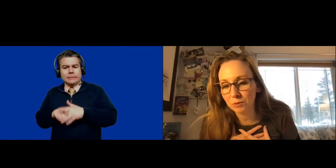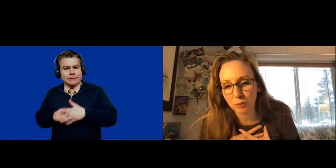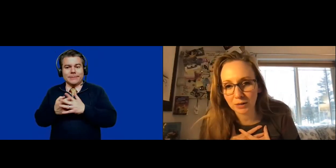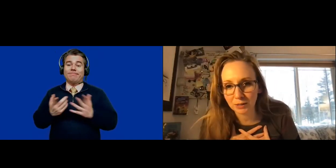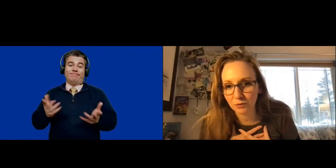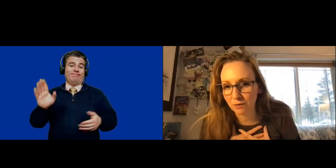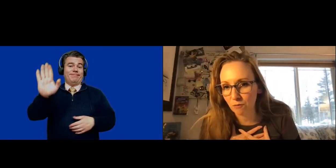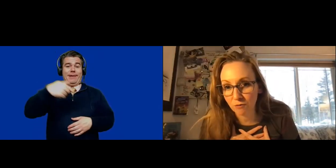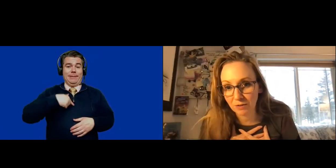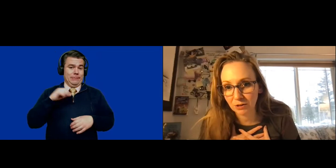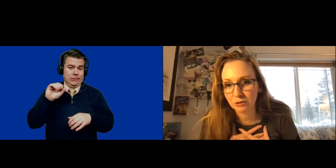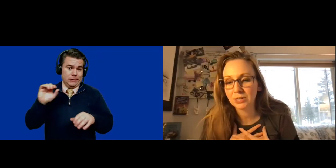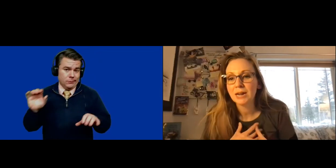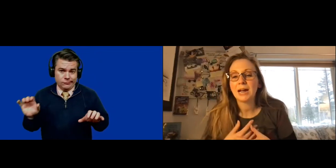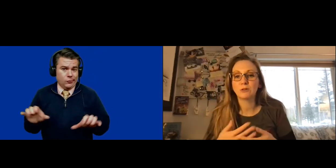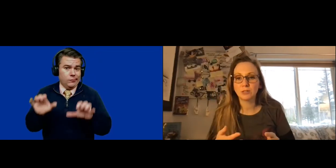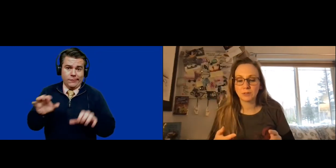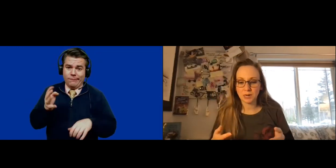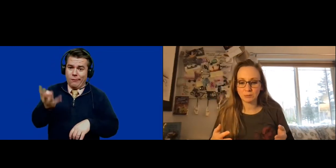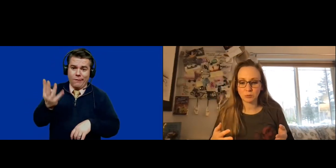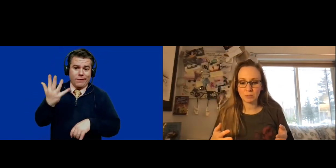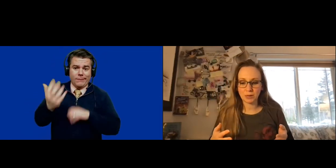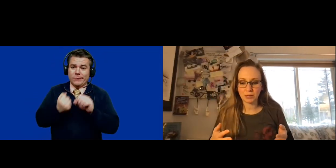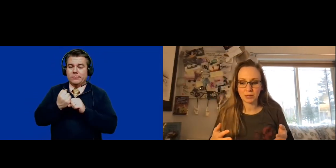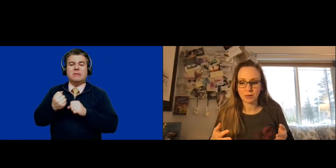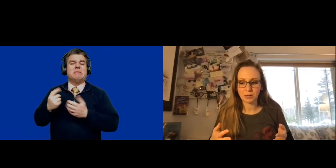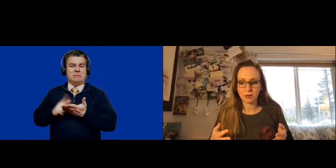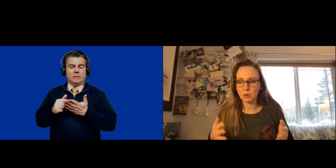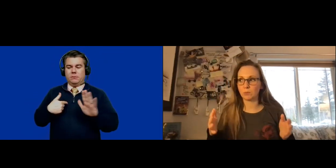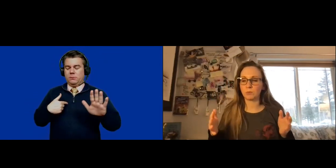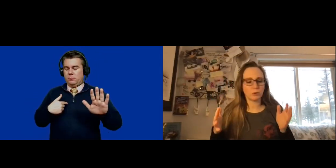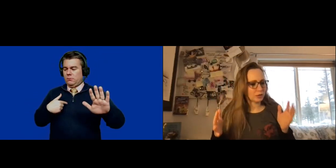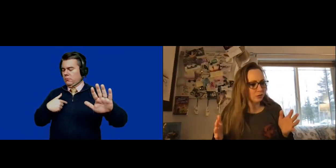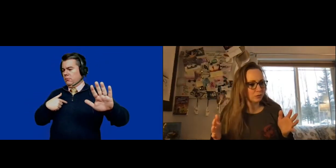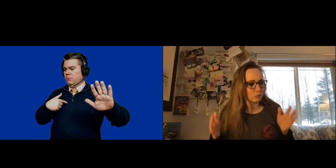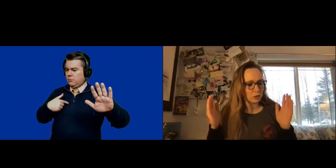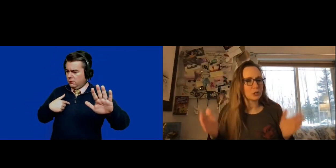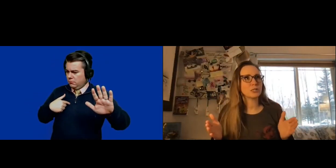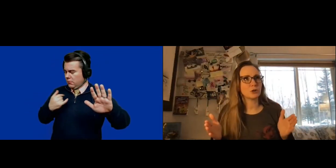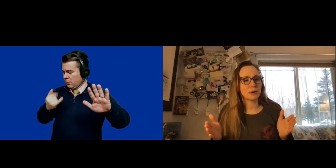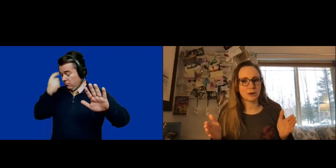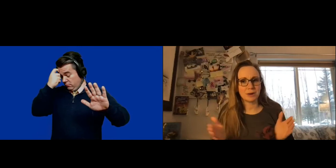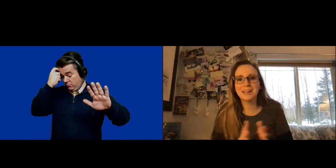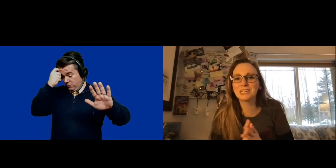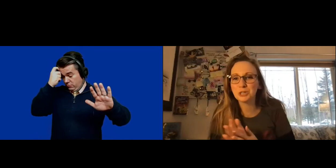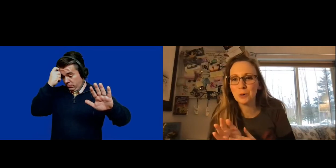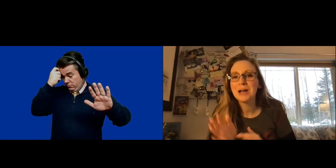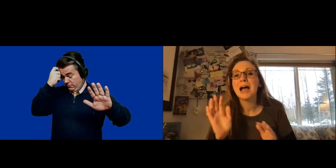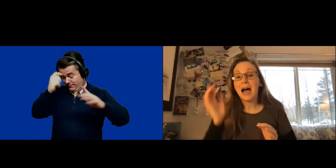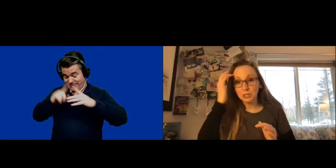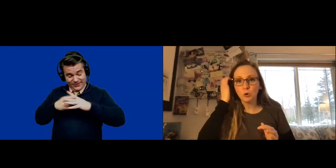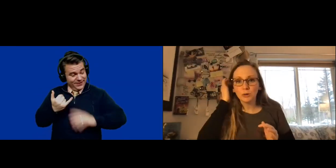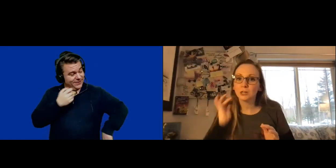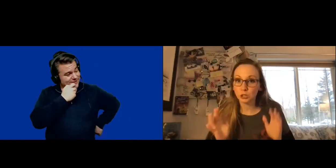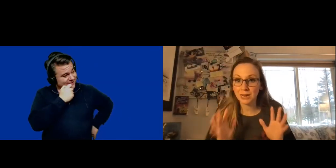been working this for like four or five years and there's even times where I'm like, okay, what do I do? Where should I start right now? So